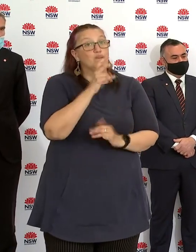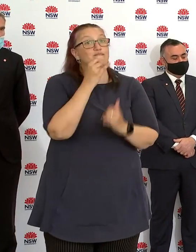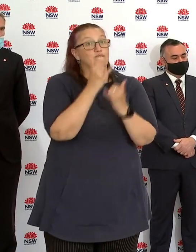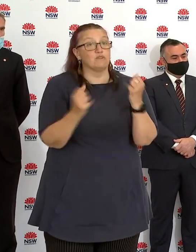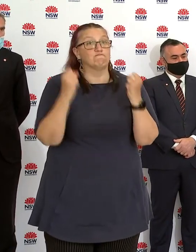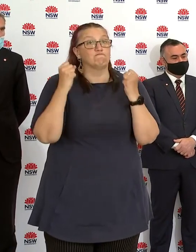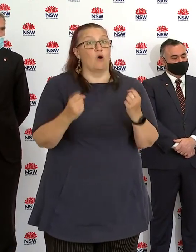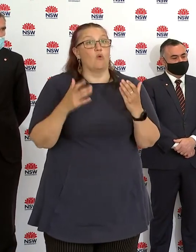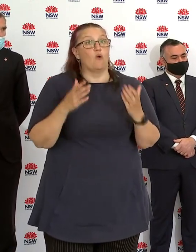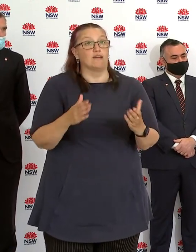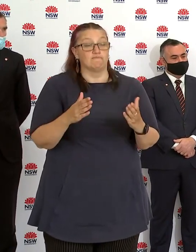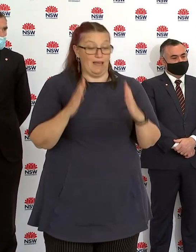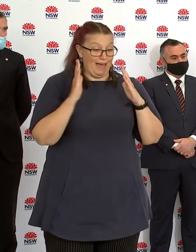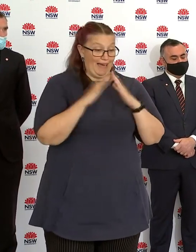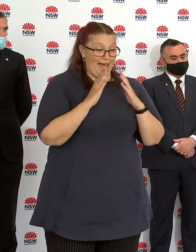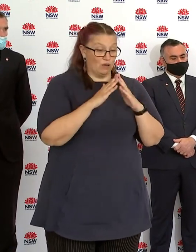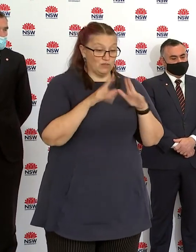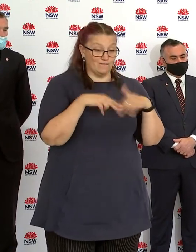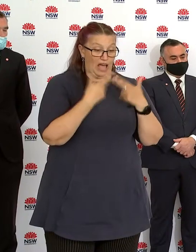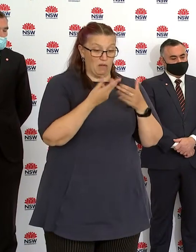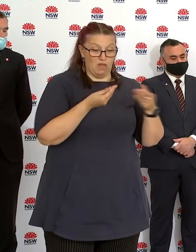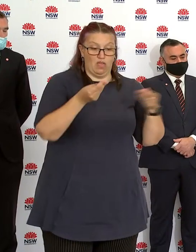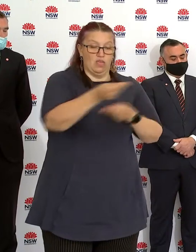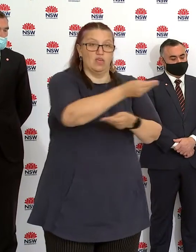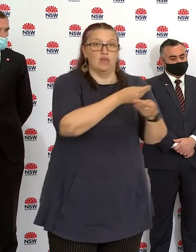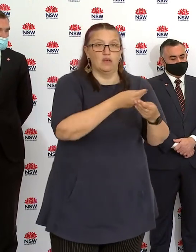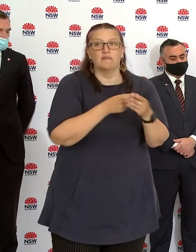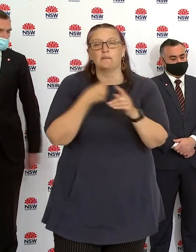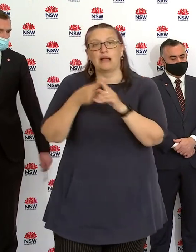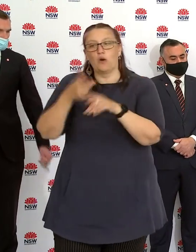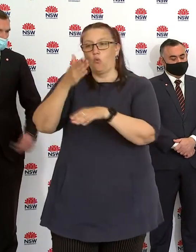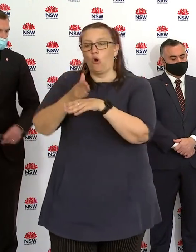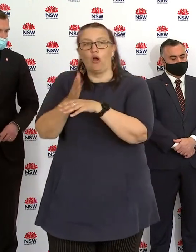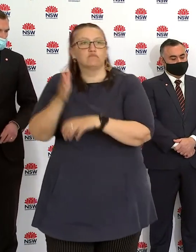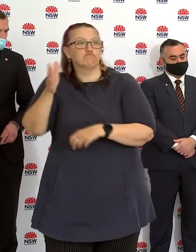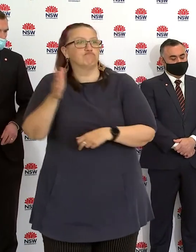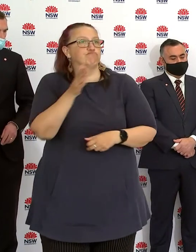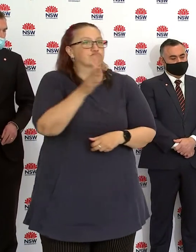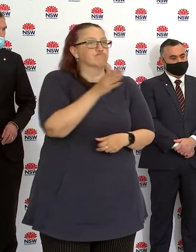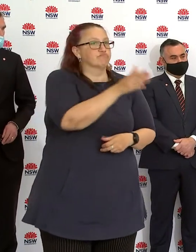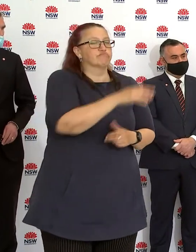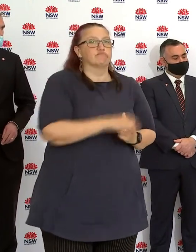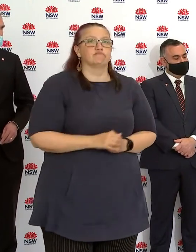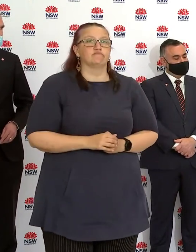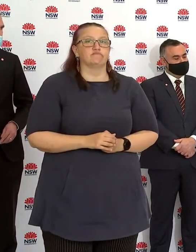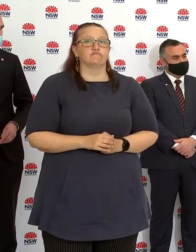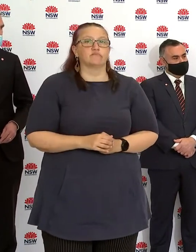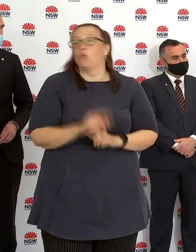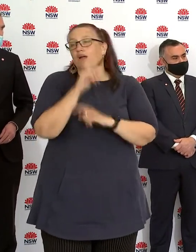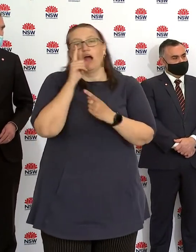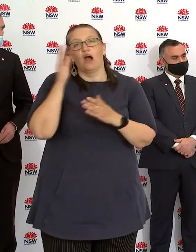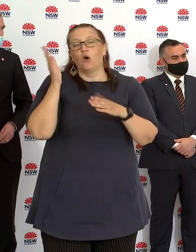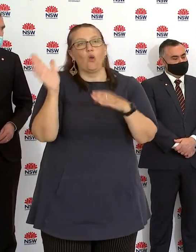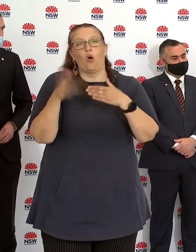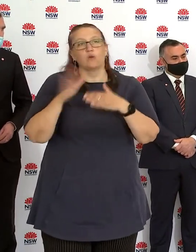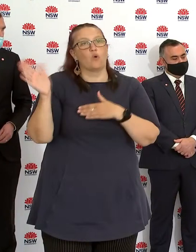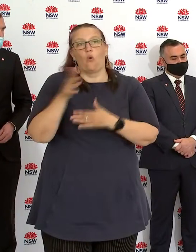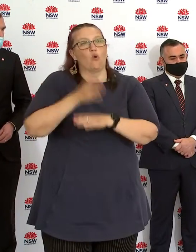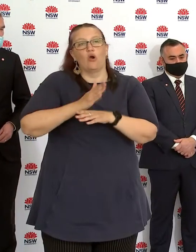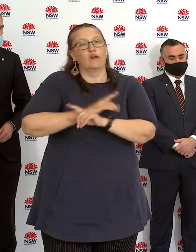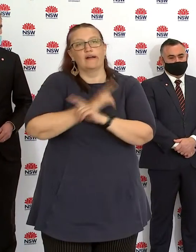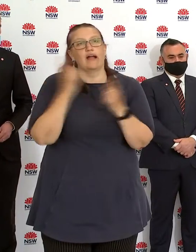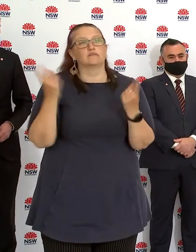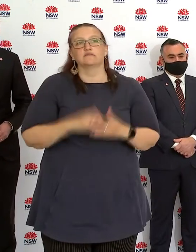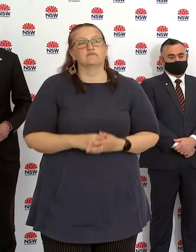workplaces. Now, clearly, a number of workplaces need to continue to work. And those workplaces